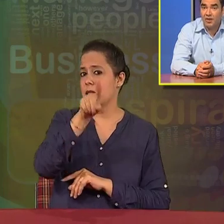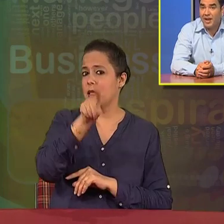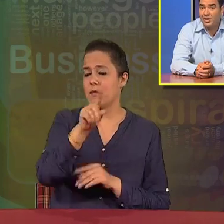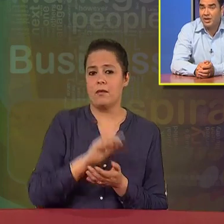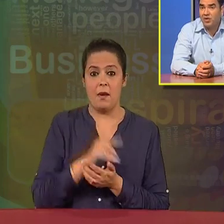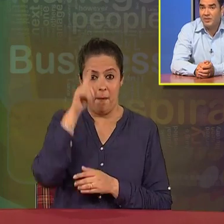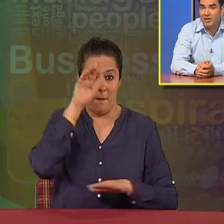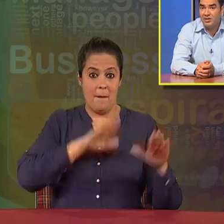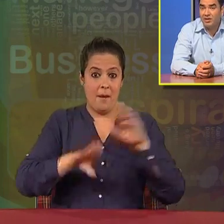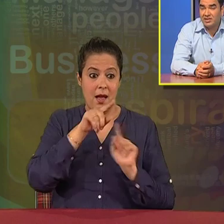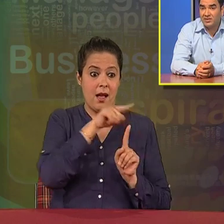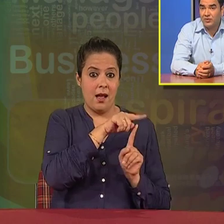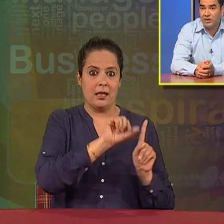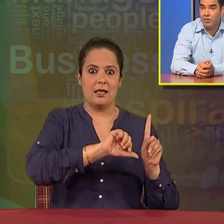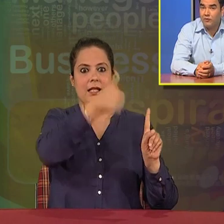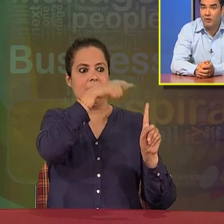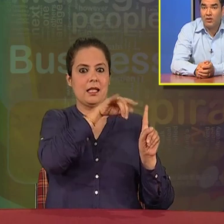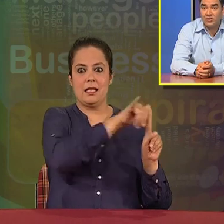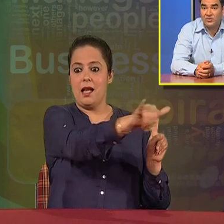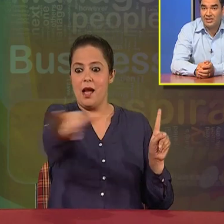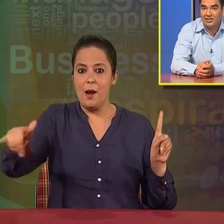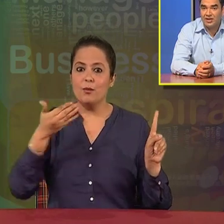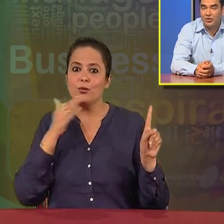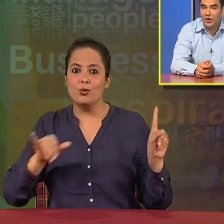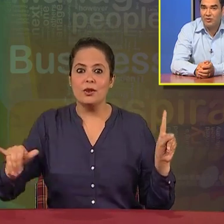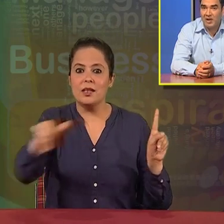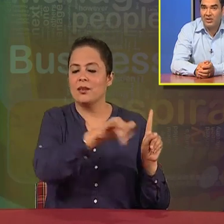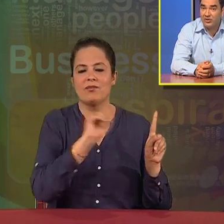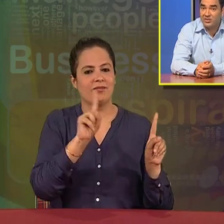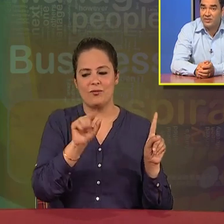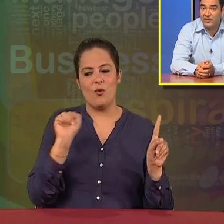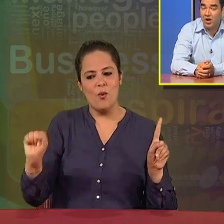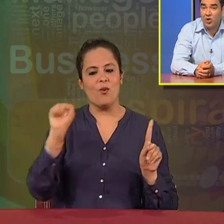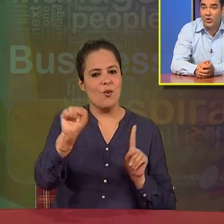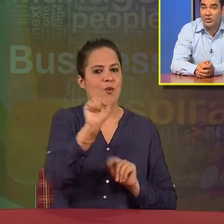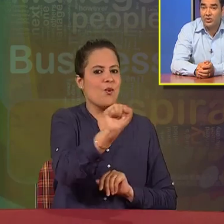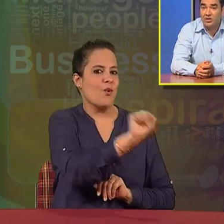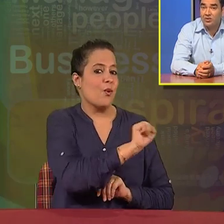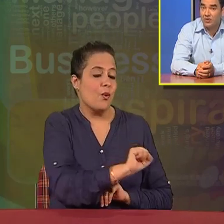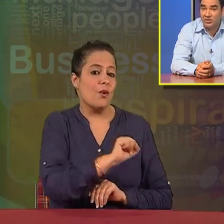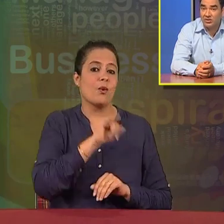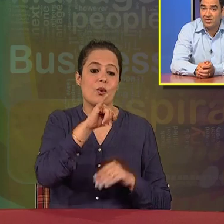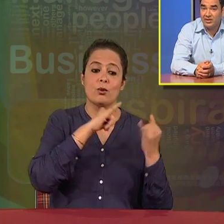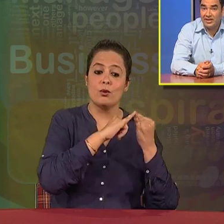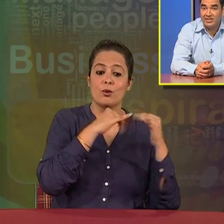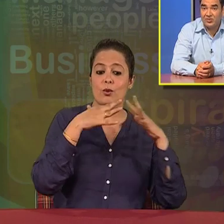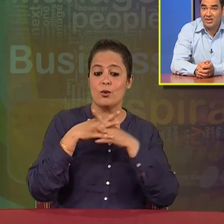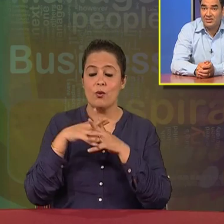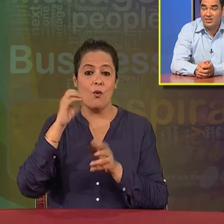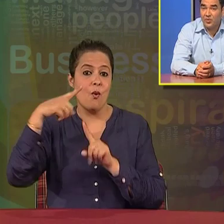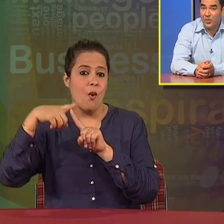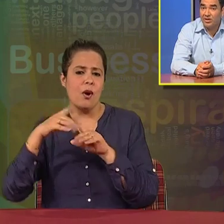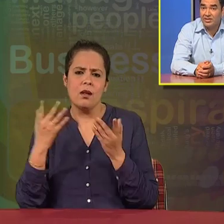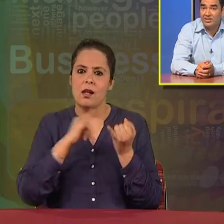A plan cannot be a successful one for all the students. You have to plan yourself according to your SWOT, that is the